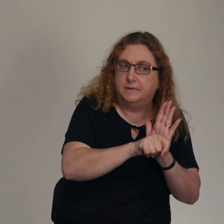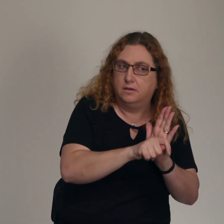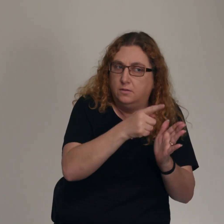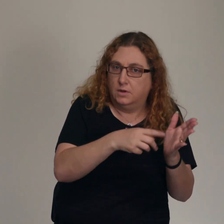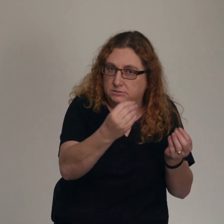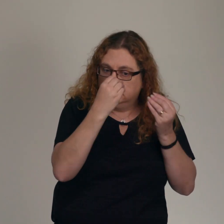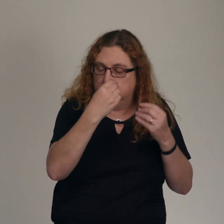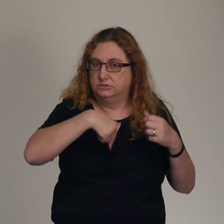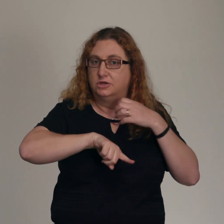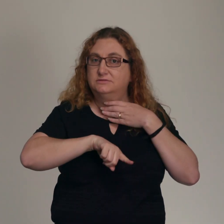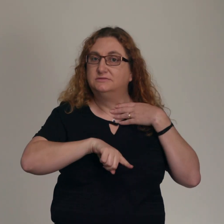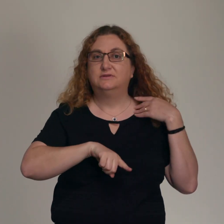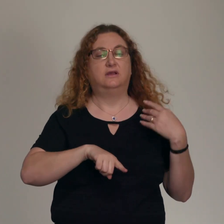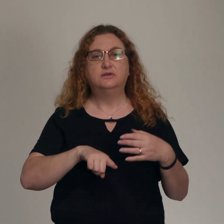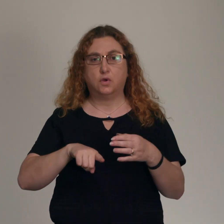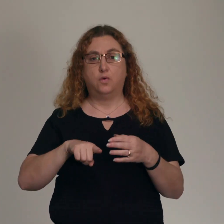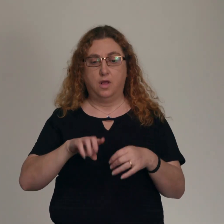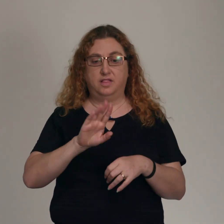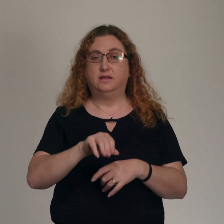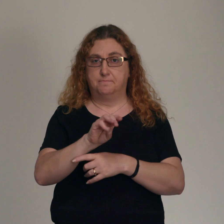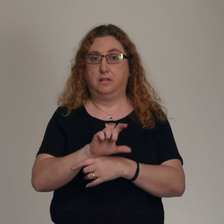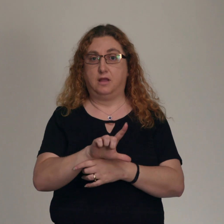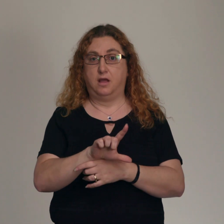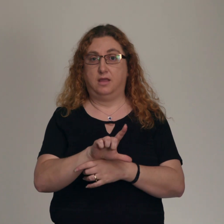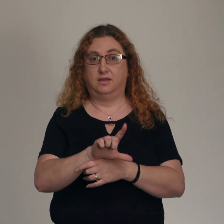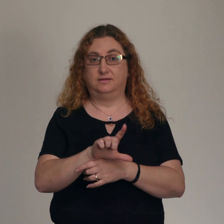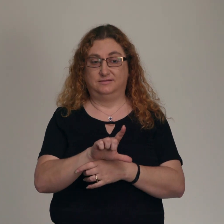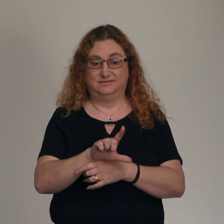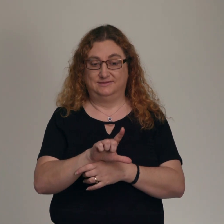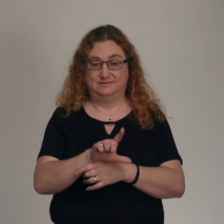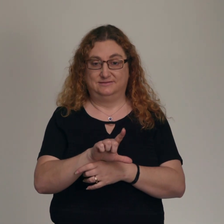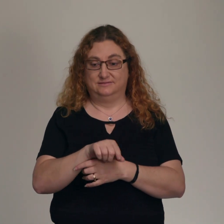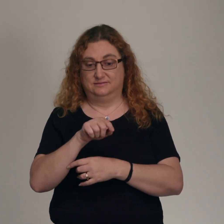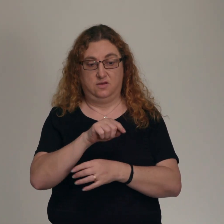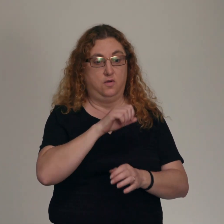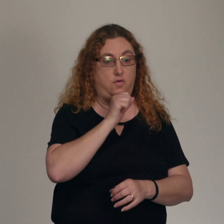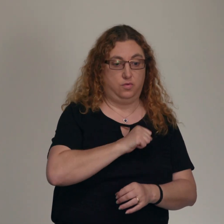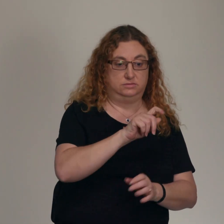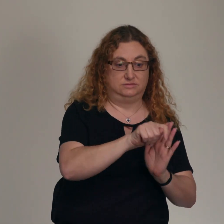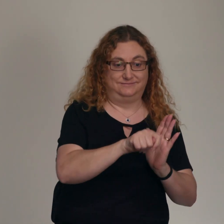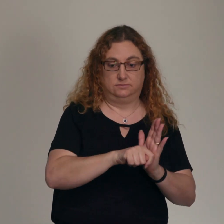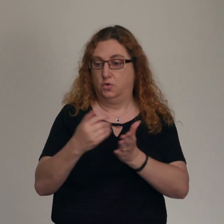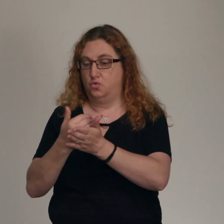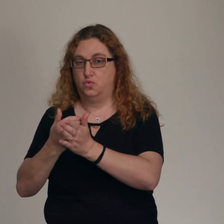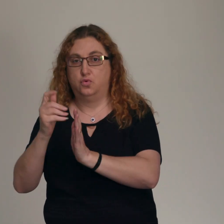end of the Old Testament, right before the New Testament. In my Bible, there's just like barely any space in between Malachi and the New Testament. There's like